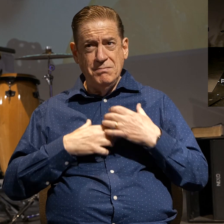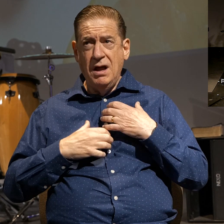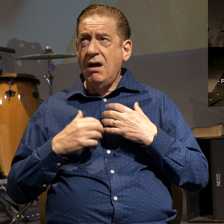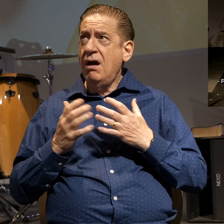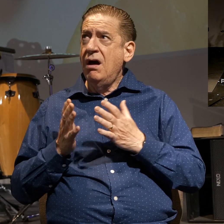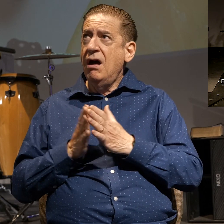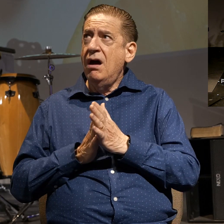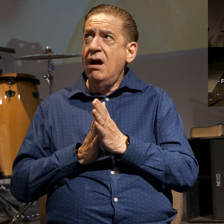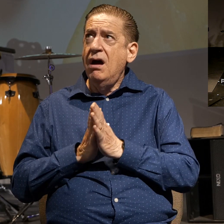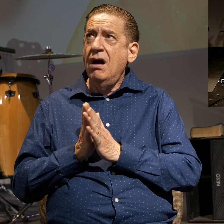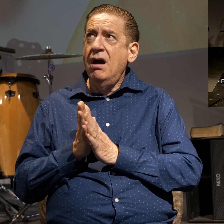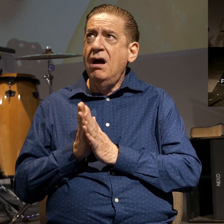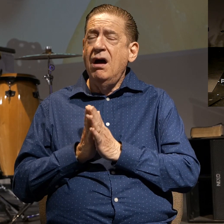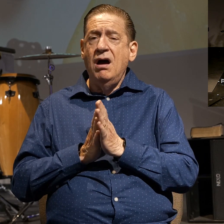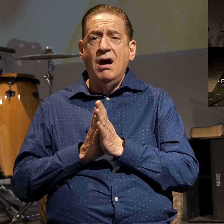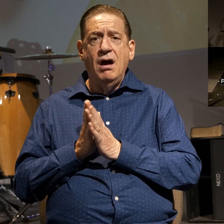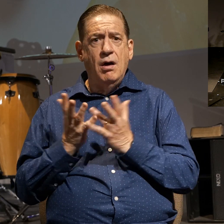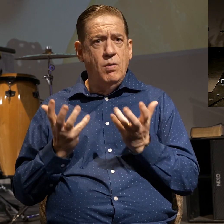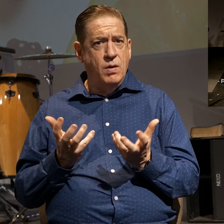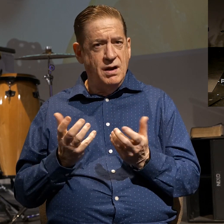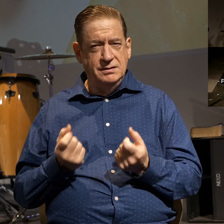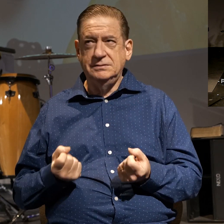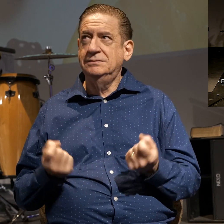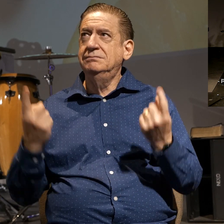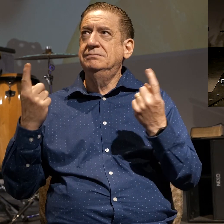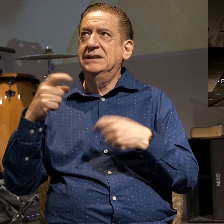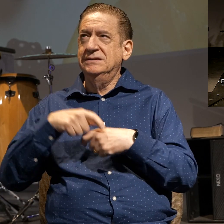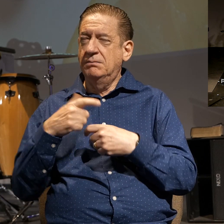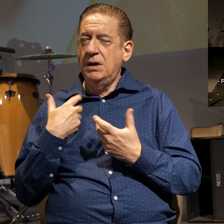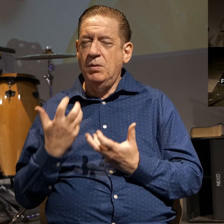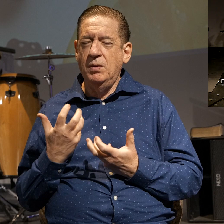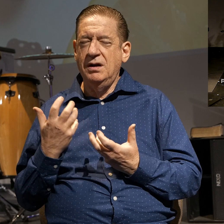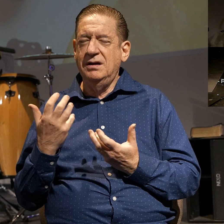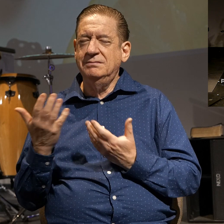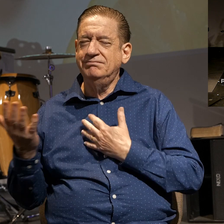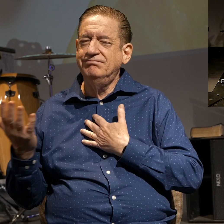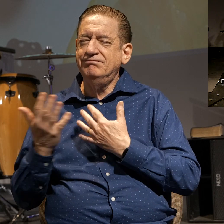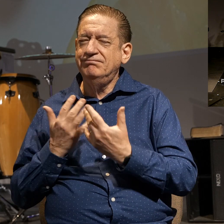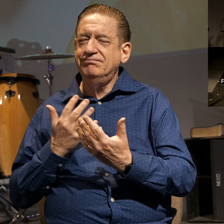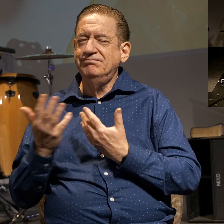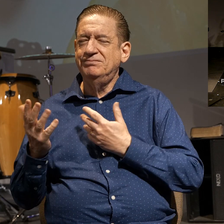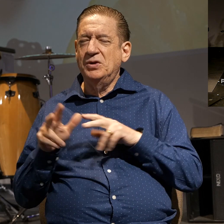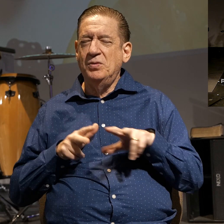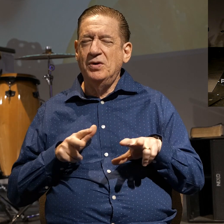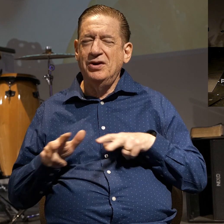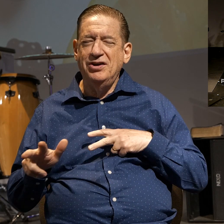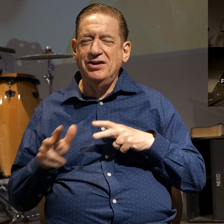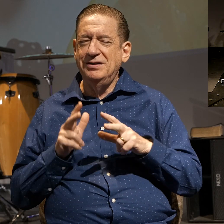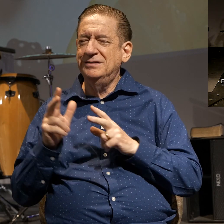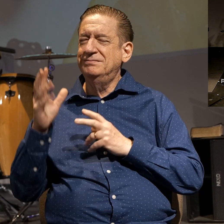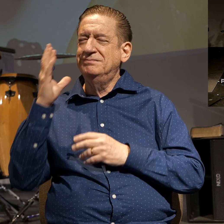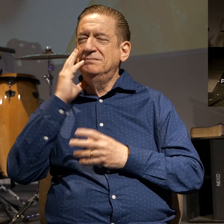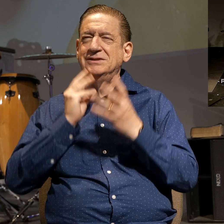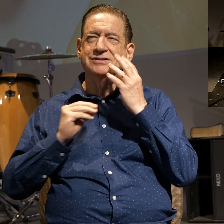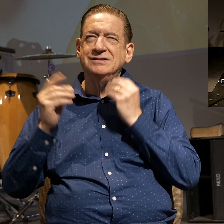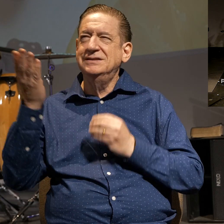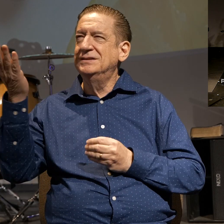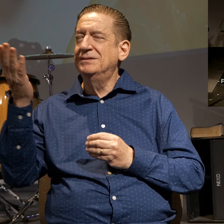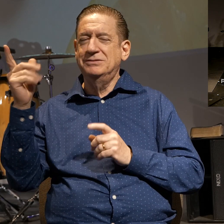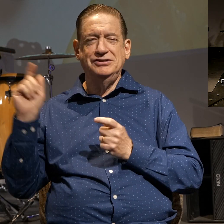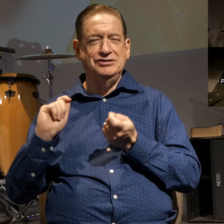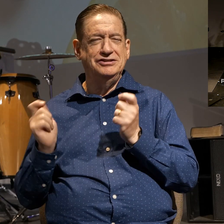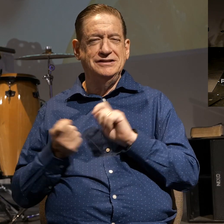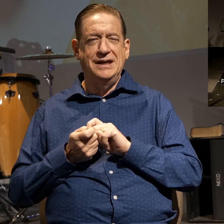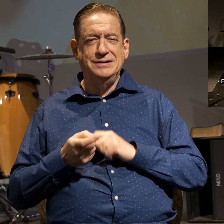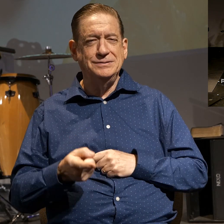to, you're going to want to spend time with him you're going to want to walk with him and know him and experience him and that will change you. He talks about this in